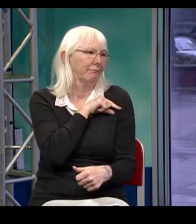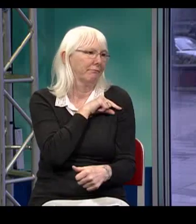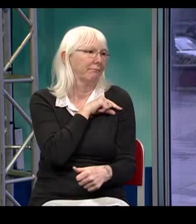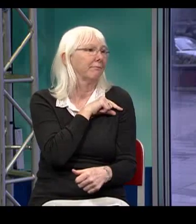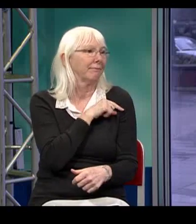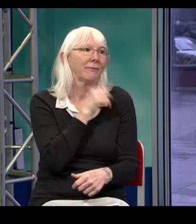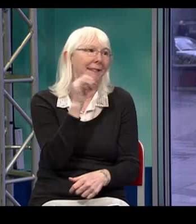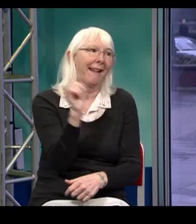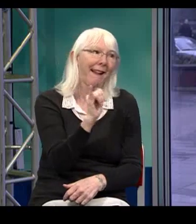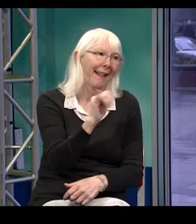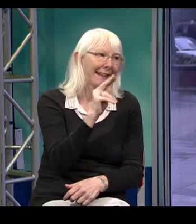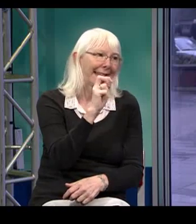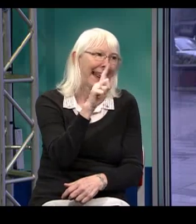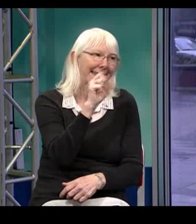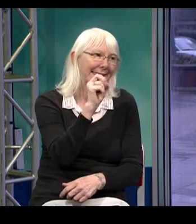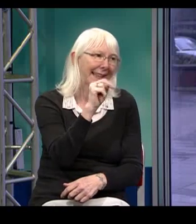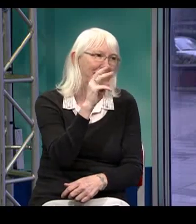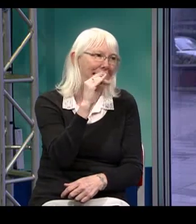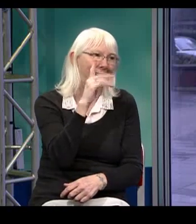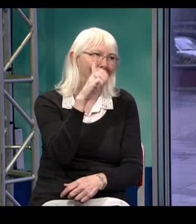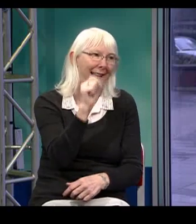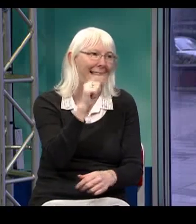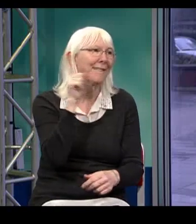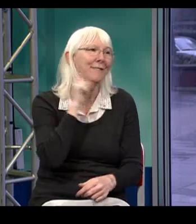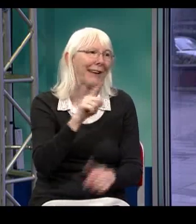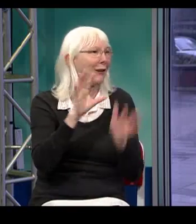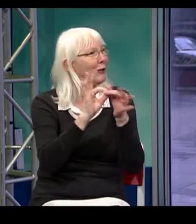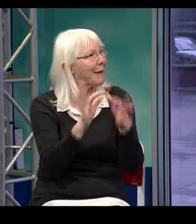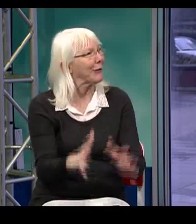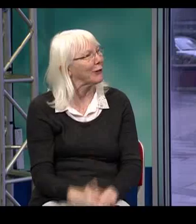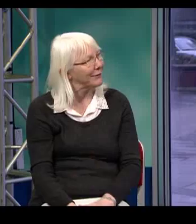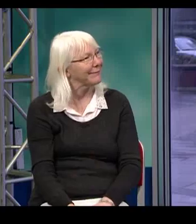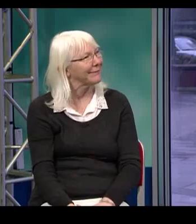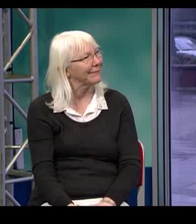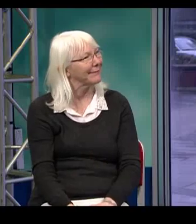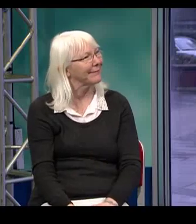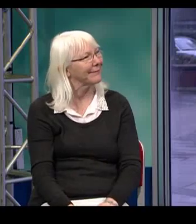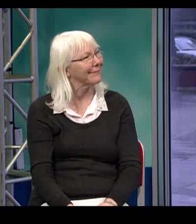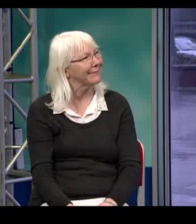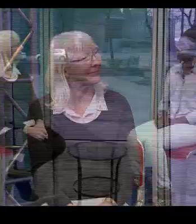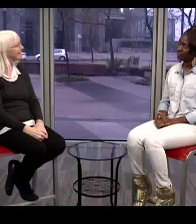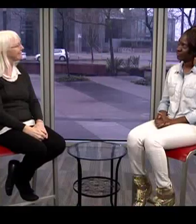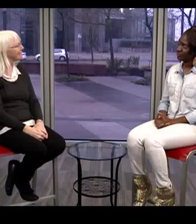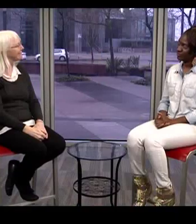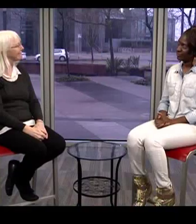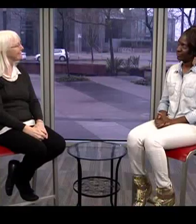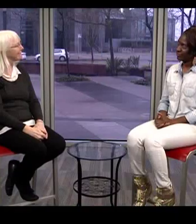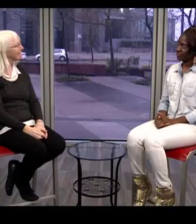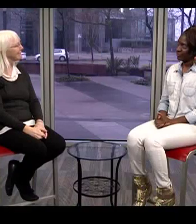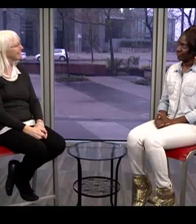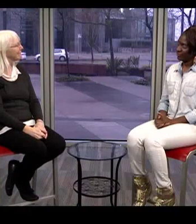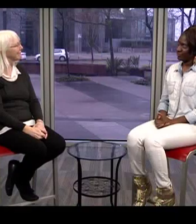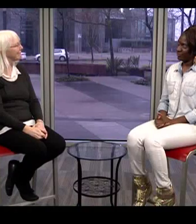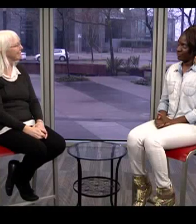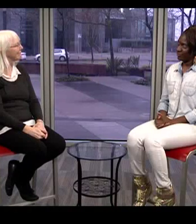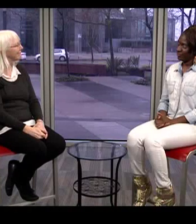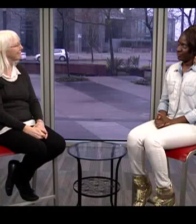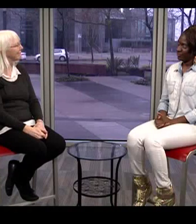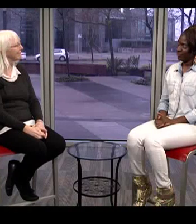proven they have the qualifications to work in medical settings, then they are able to be working within medical interpreting services and they're dispatched on appointments.